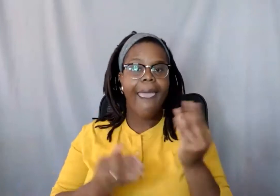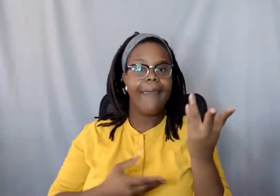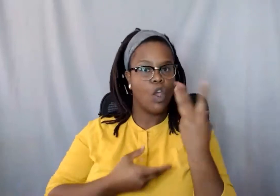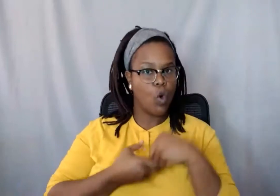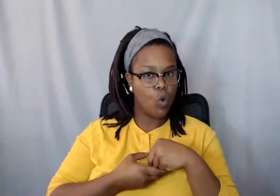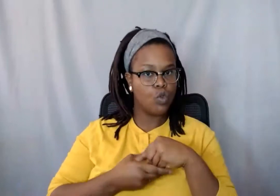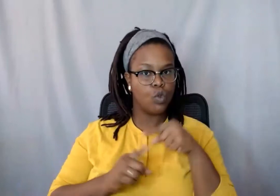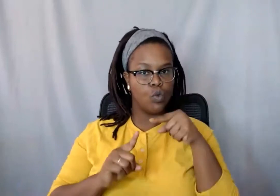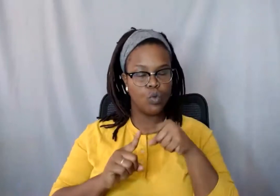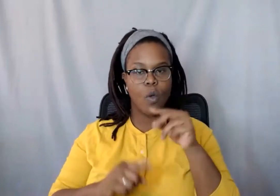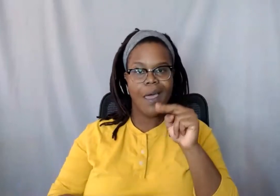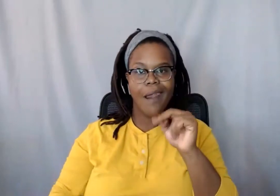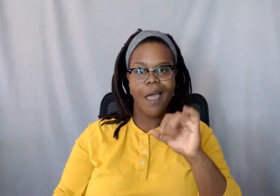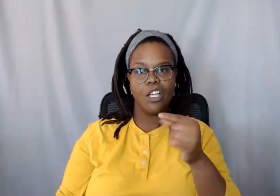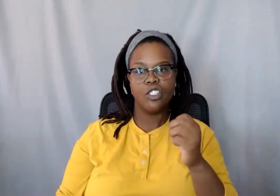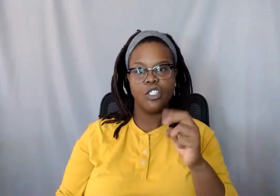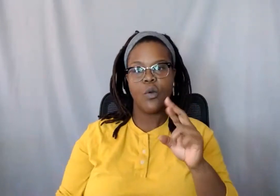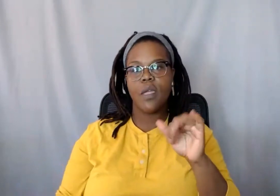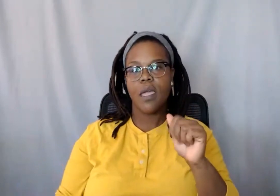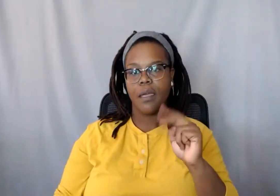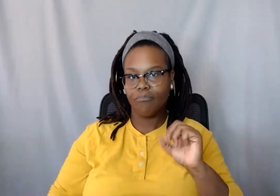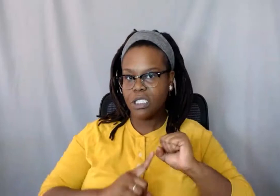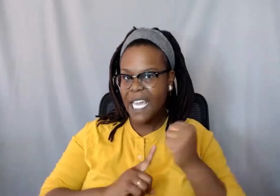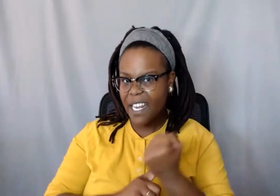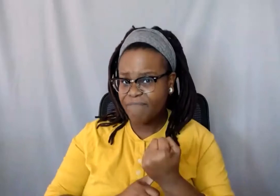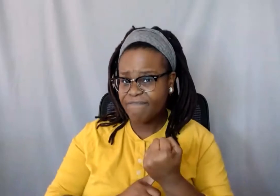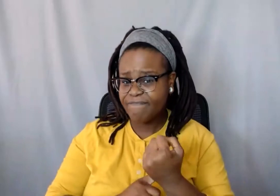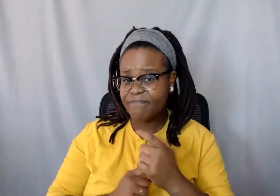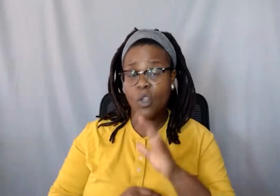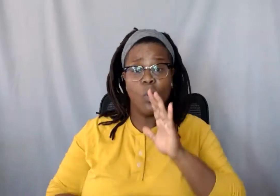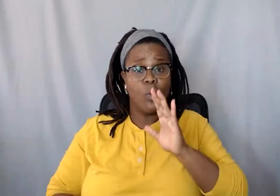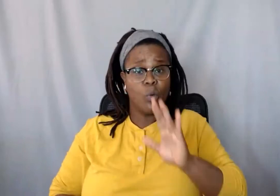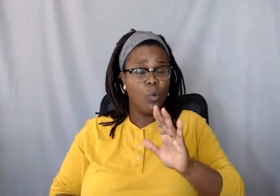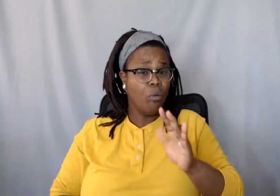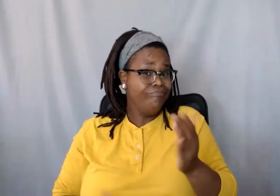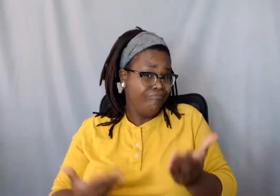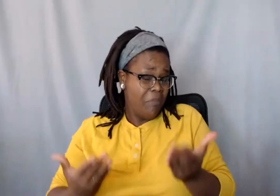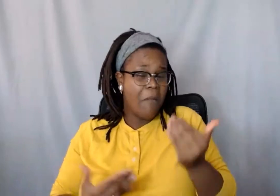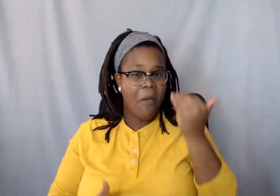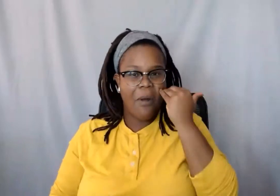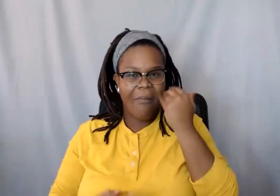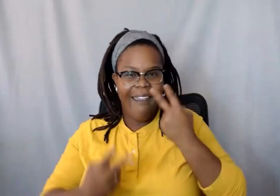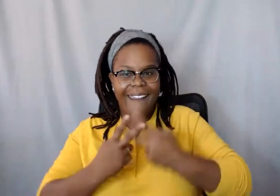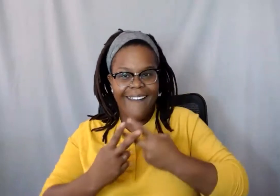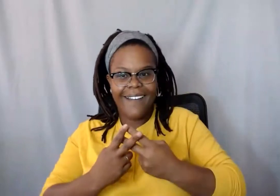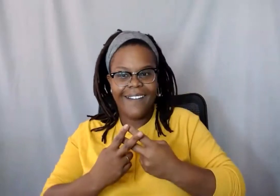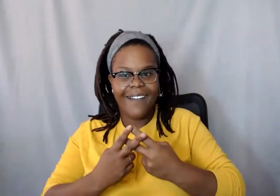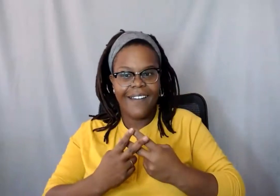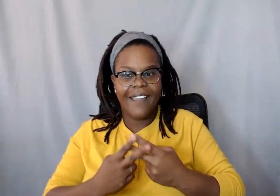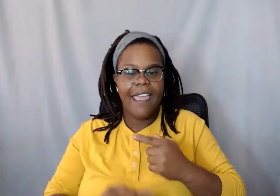Nigerian setting. and you are probably aware of the hashtag and SAR protests going on right now.